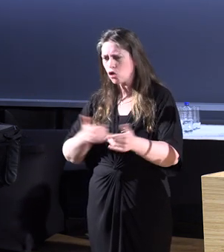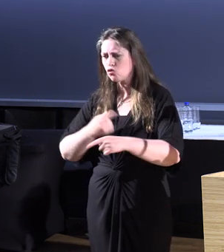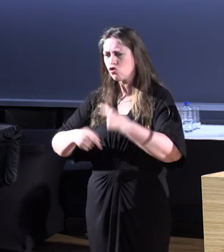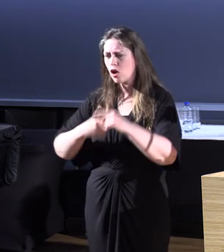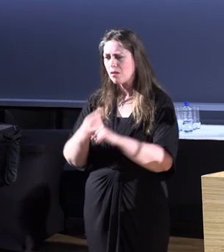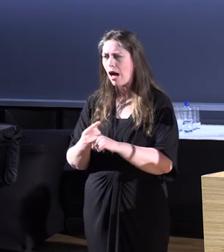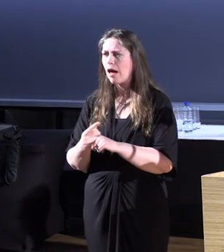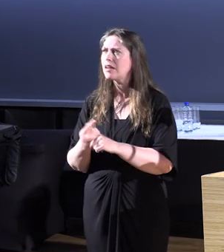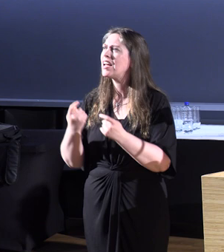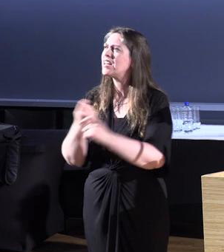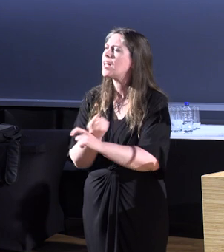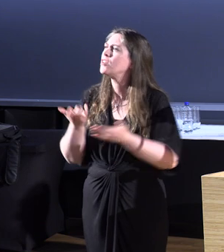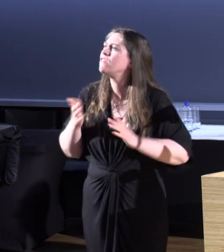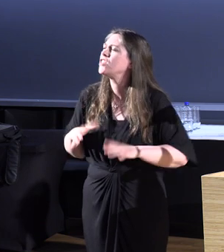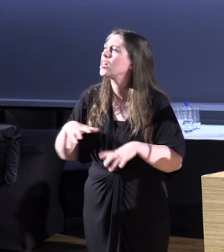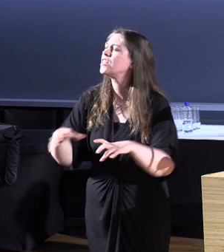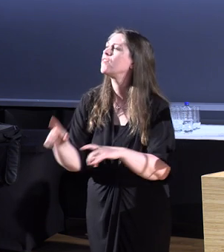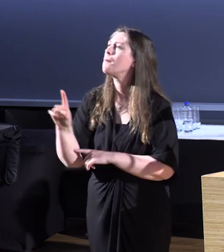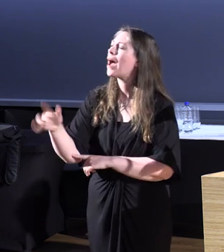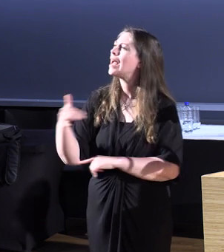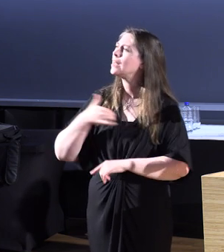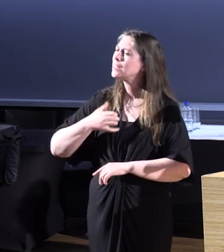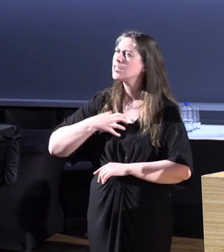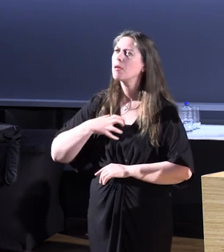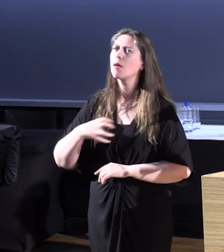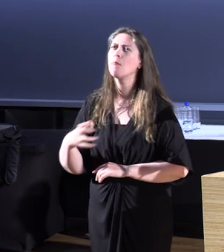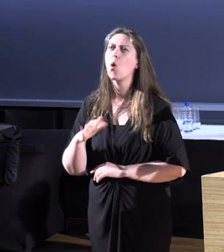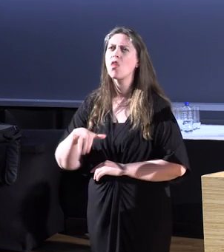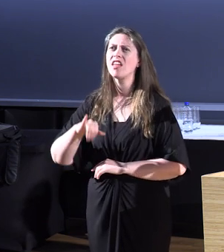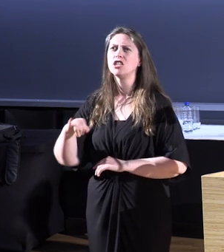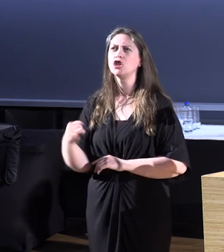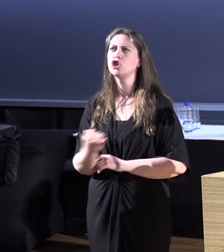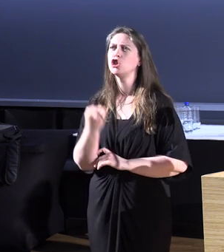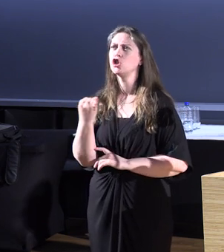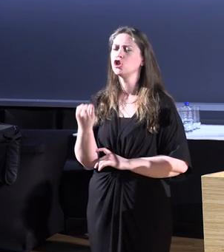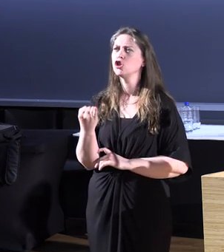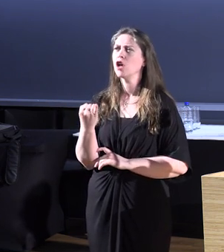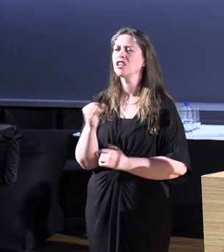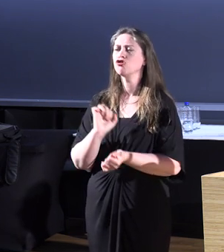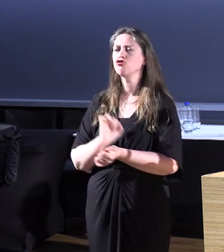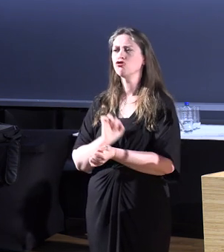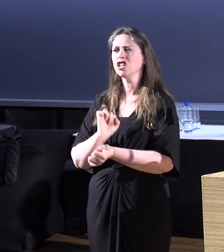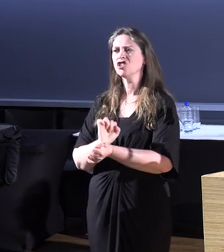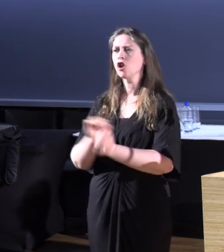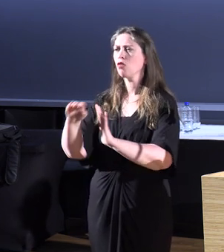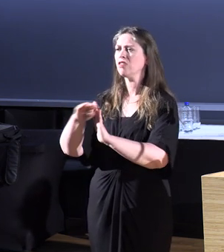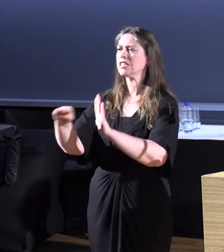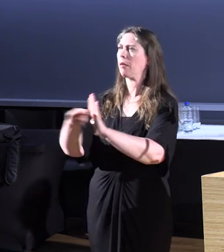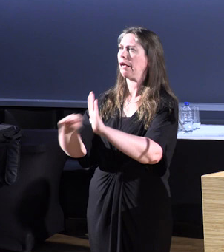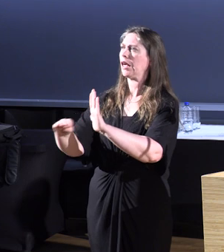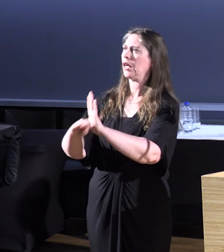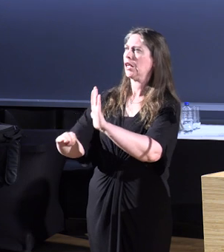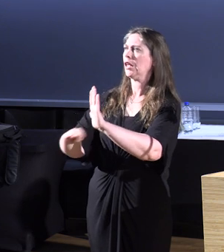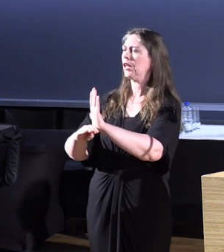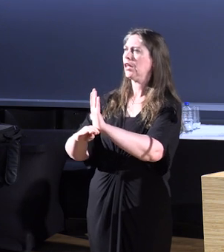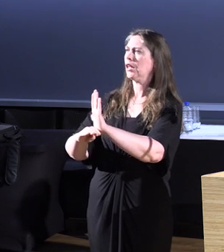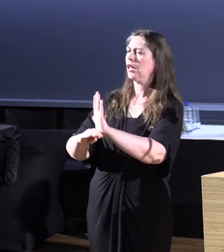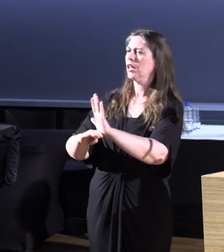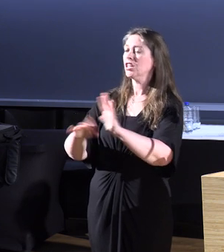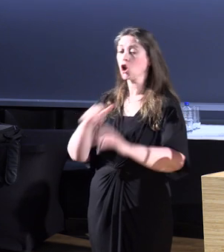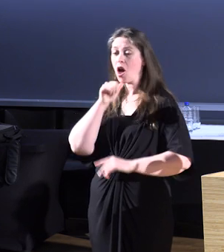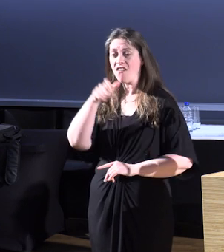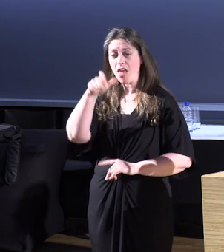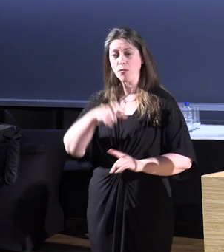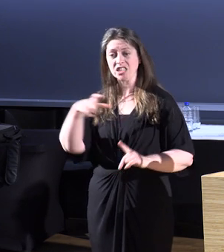activity and so on. But it needs to be more than just the sort of traditional recipe. So, if you've got a person with